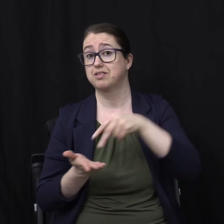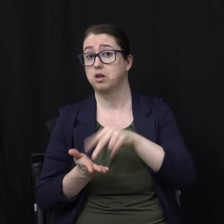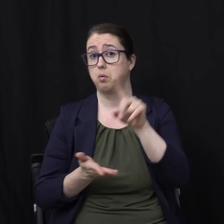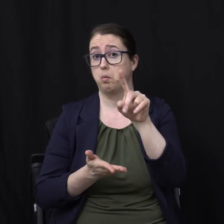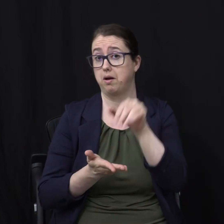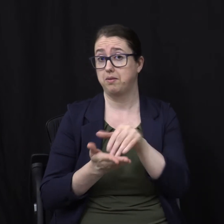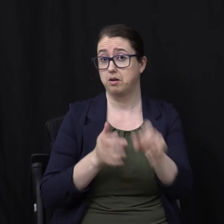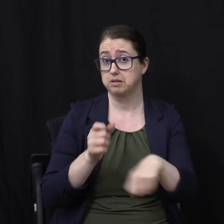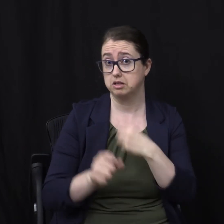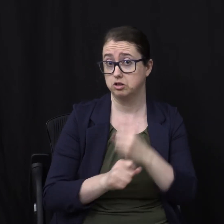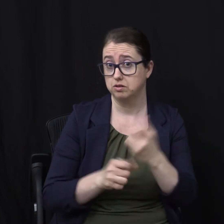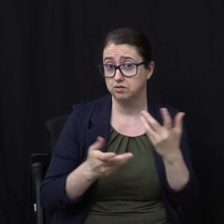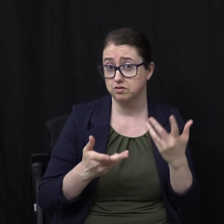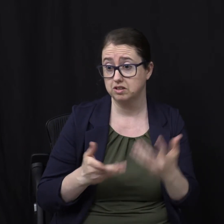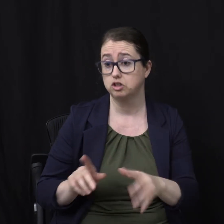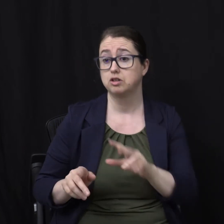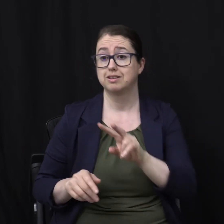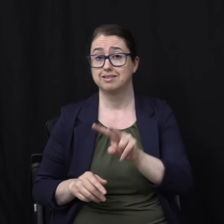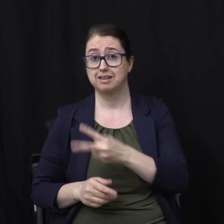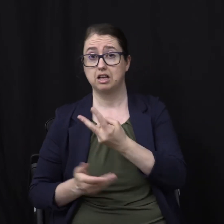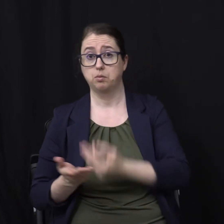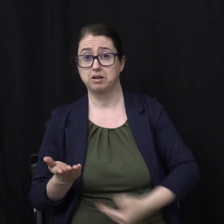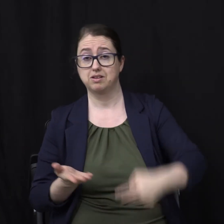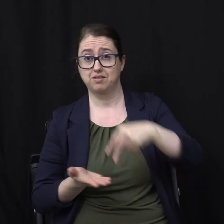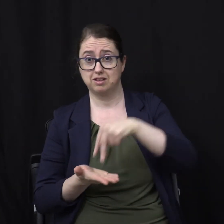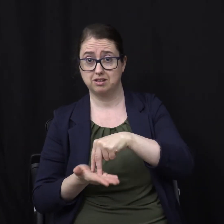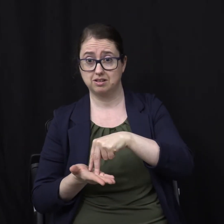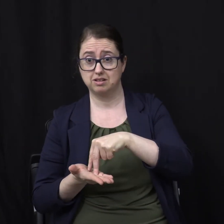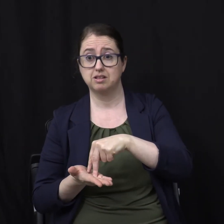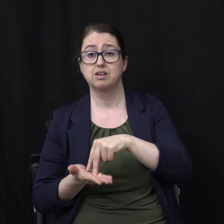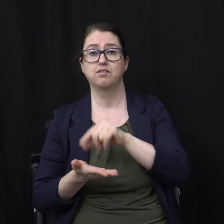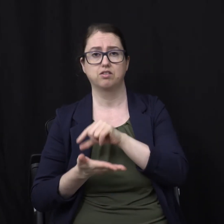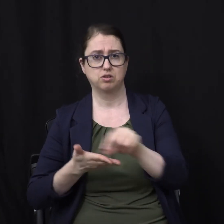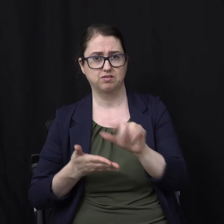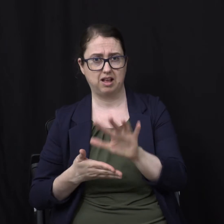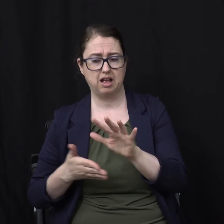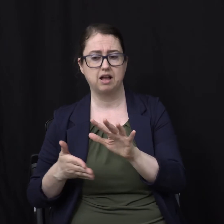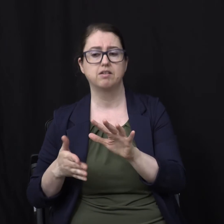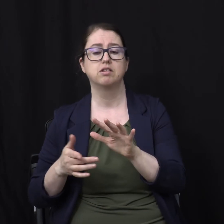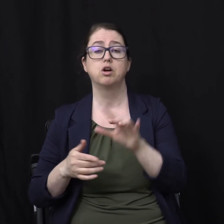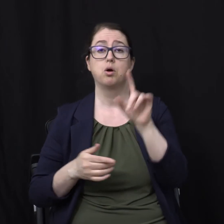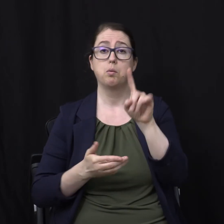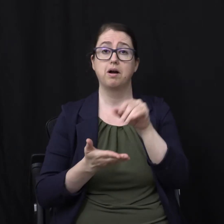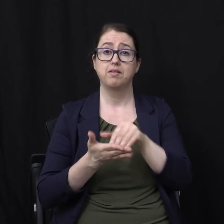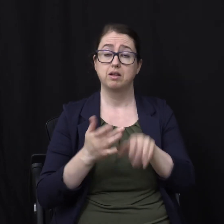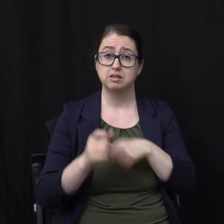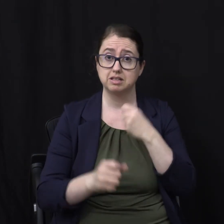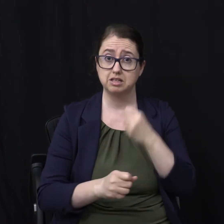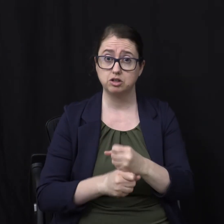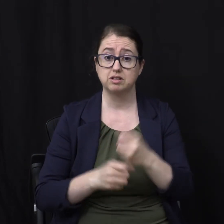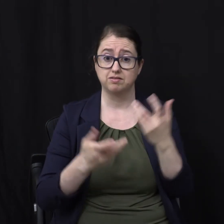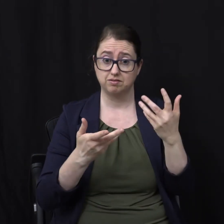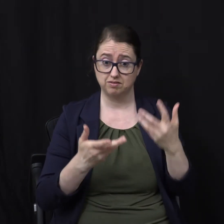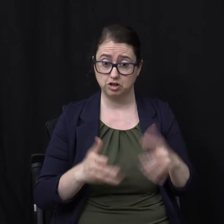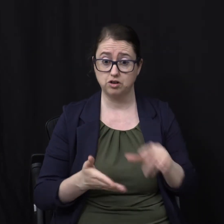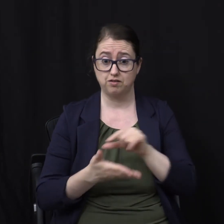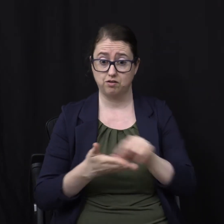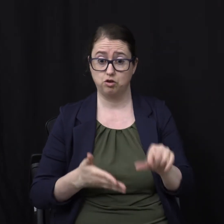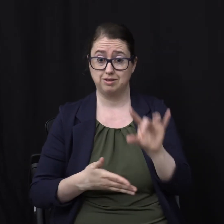thousand years That was mentioned In verse 5 So in verse 7 When the thousand years Are expired And in verse 8 He